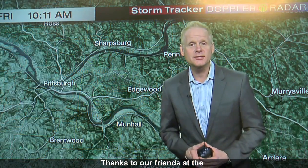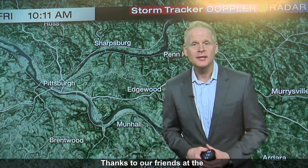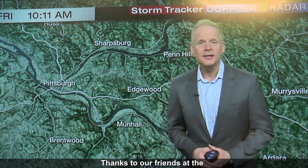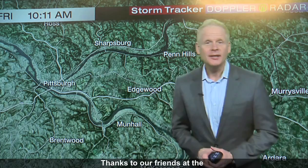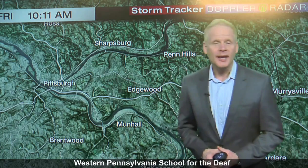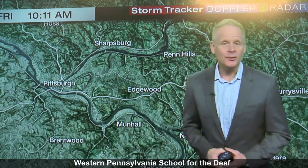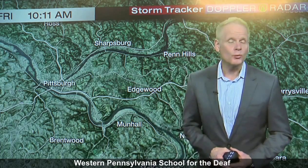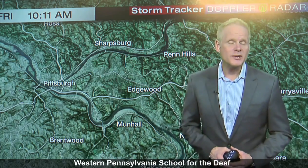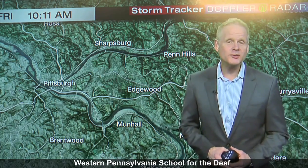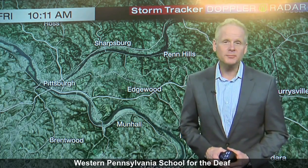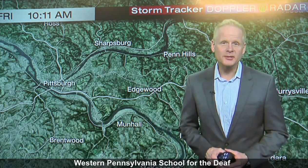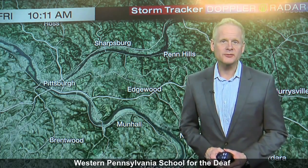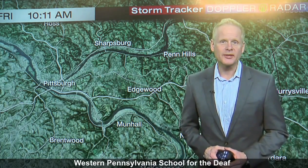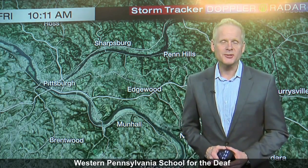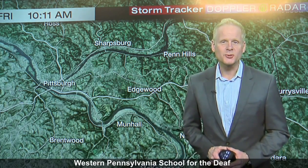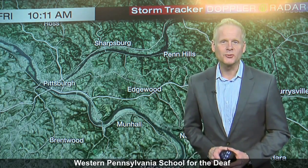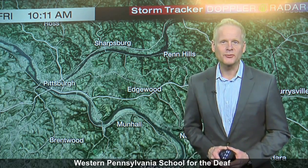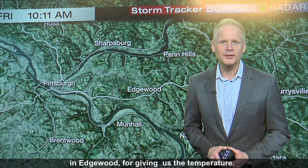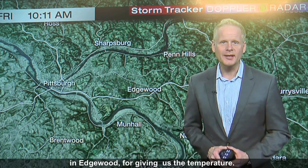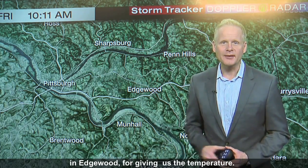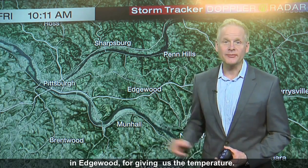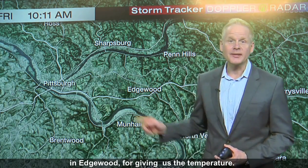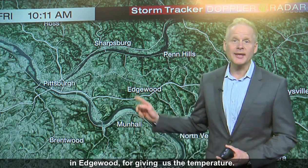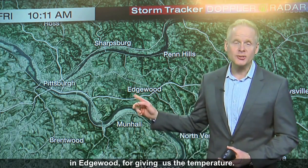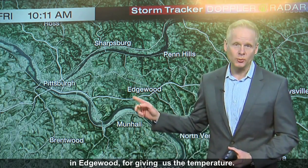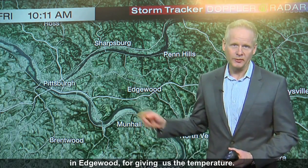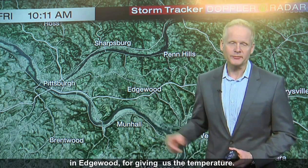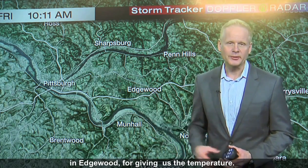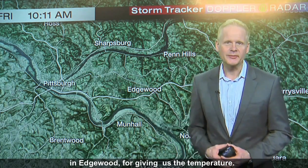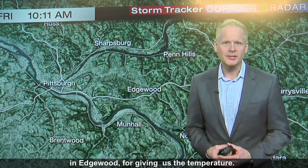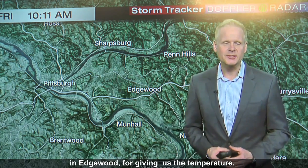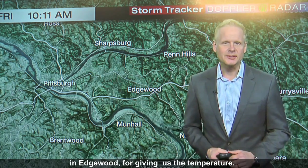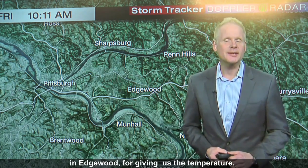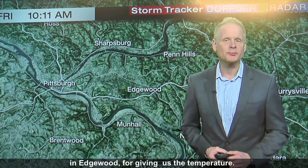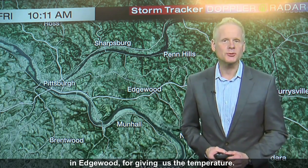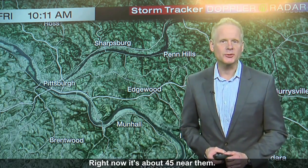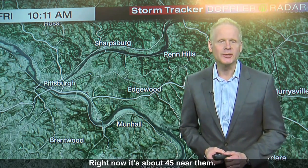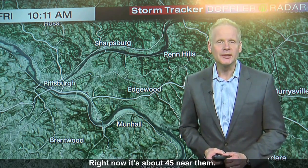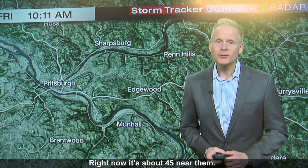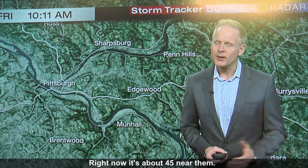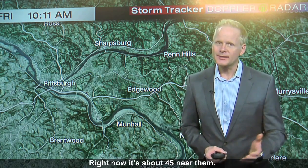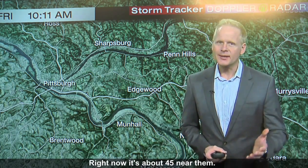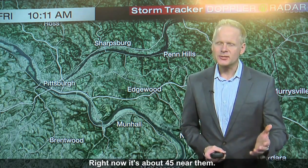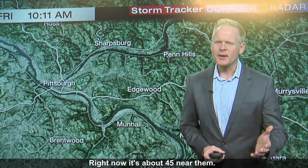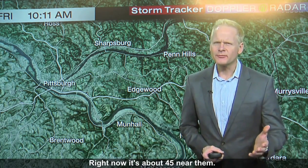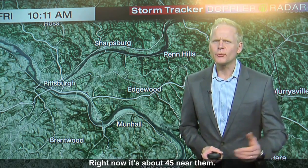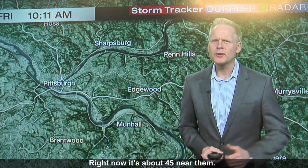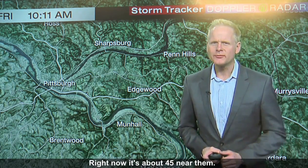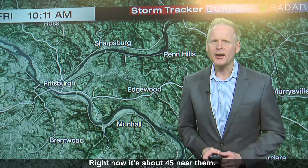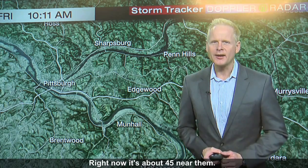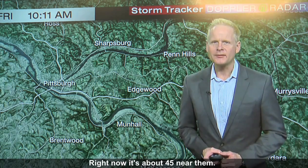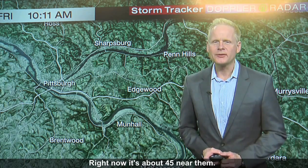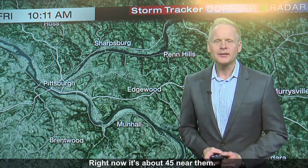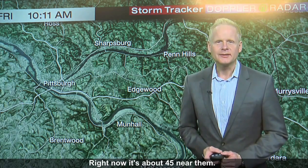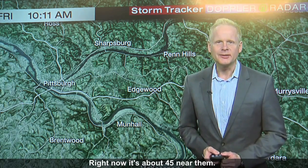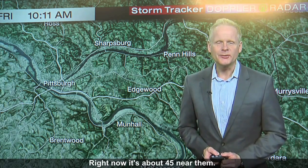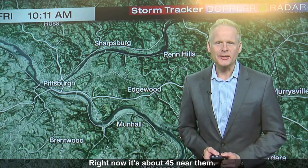at Western Pennsylvania School for the Deaf in Edgewood for giving us the temperature. Right now it's about 45 near them.